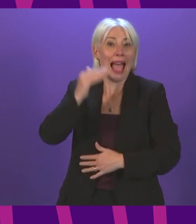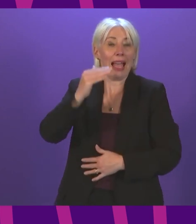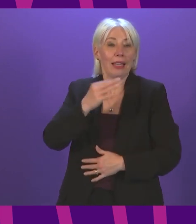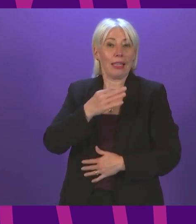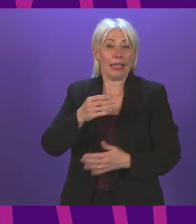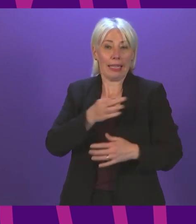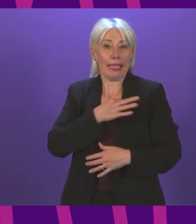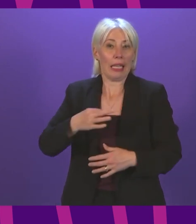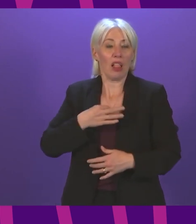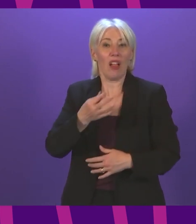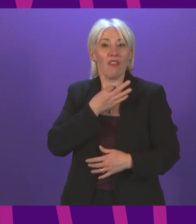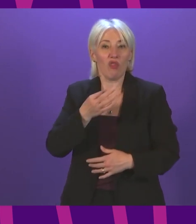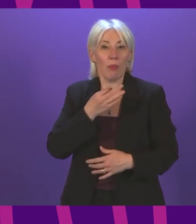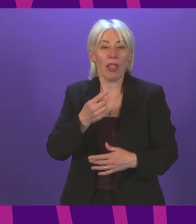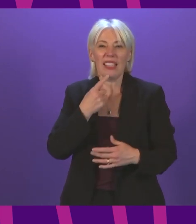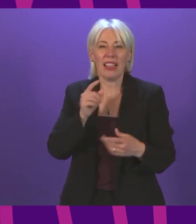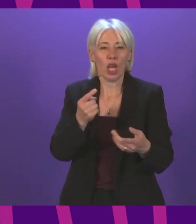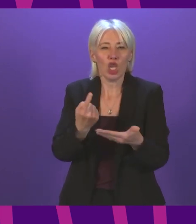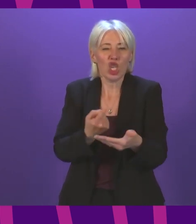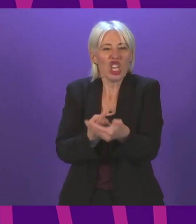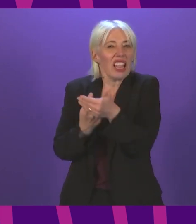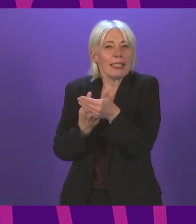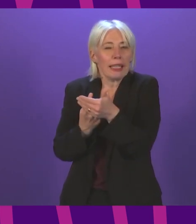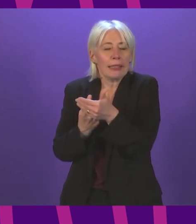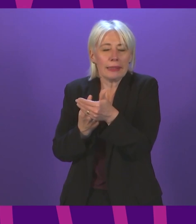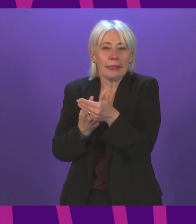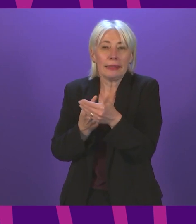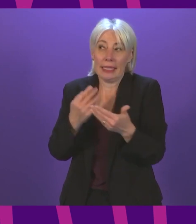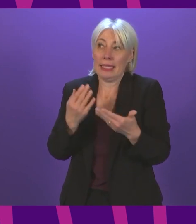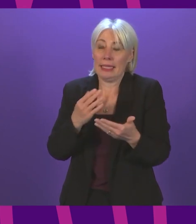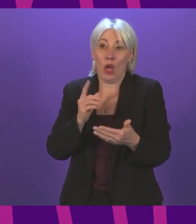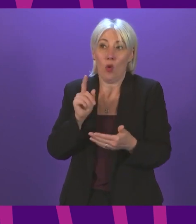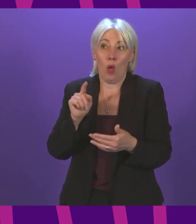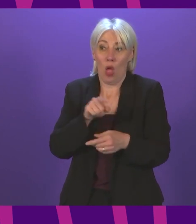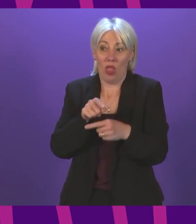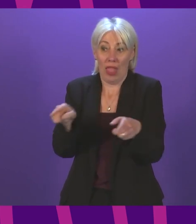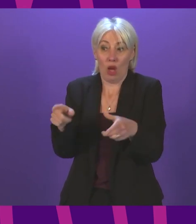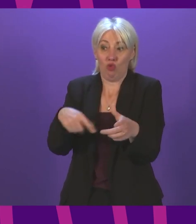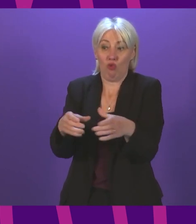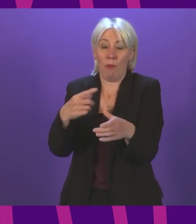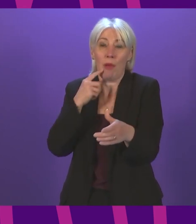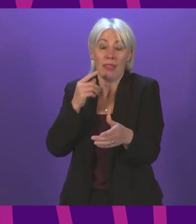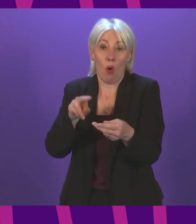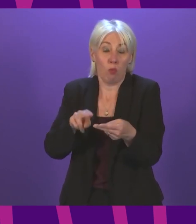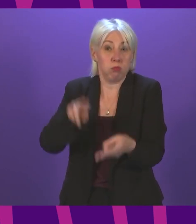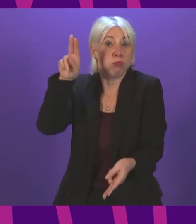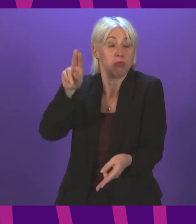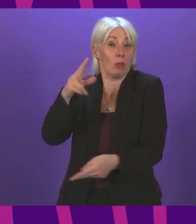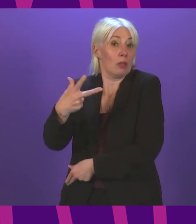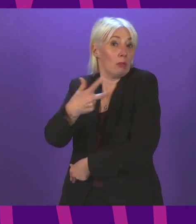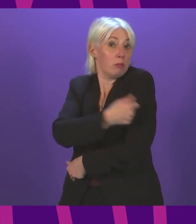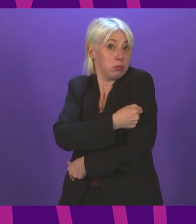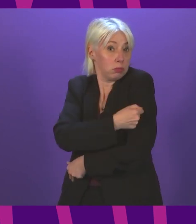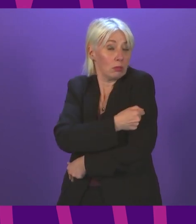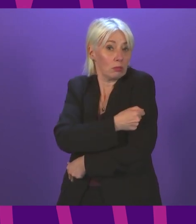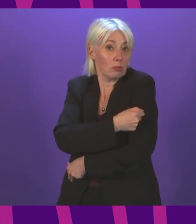vulnerable group, which used to be referred to as the shielding group. I think our uptake rates in that group are higher than other parts of the UK.